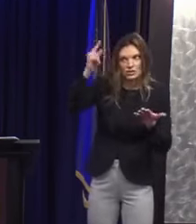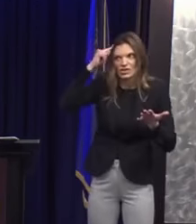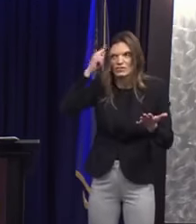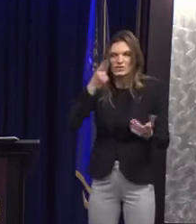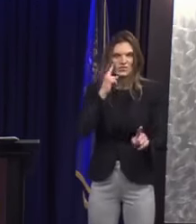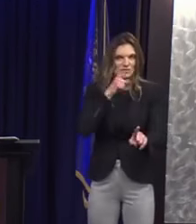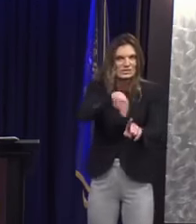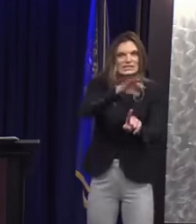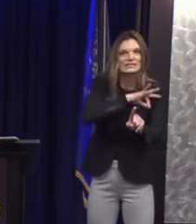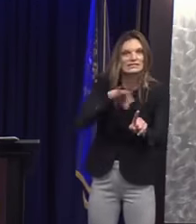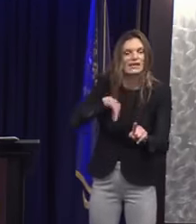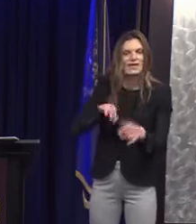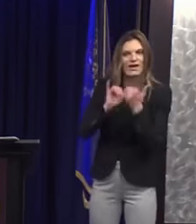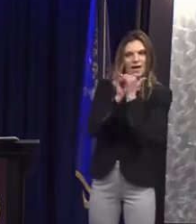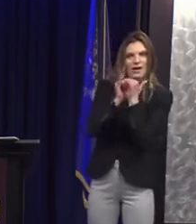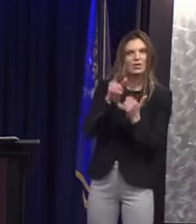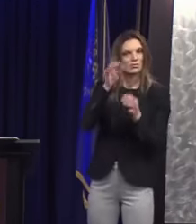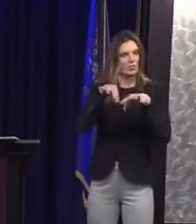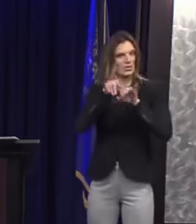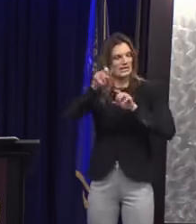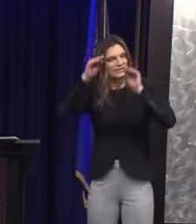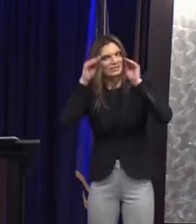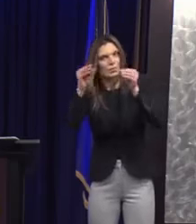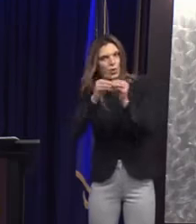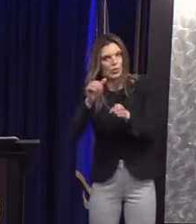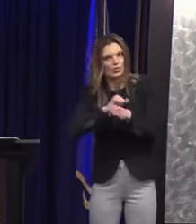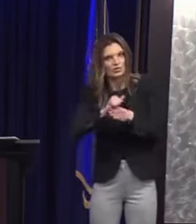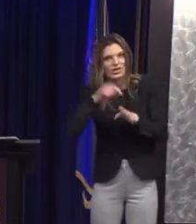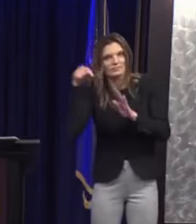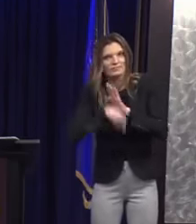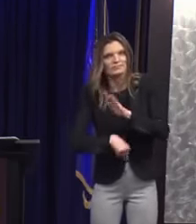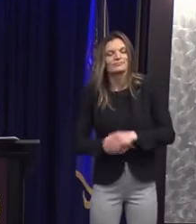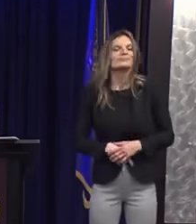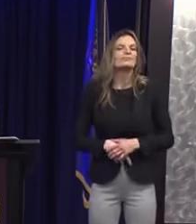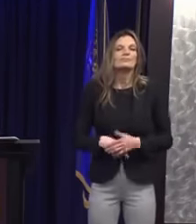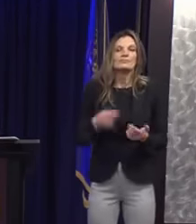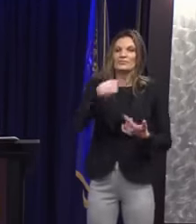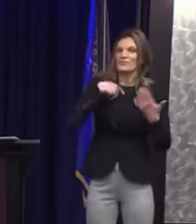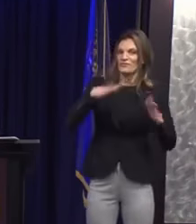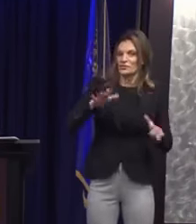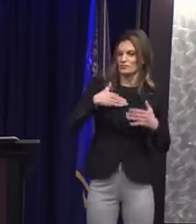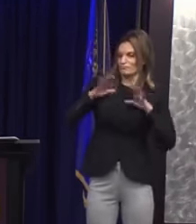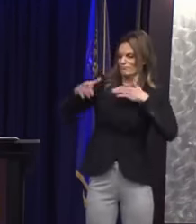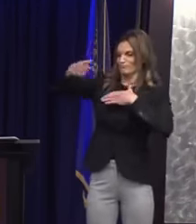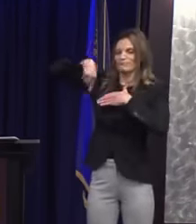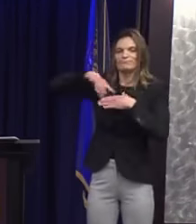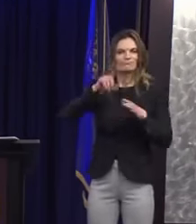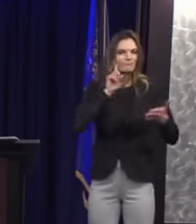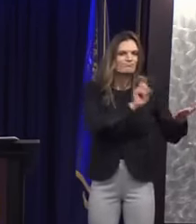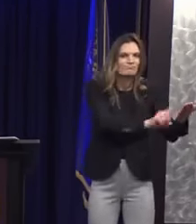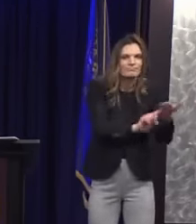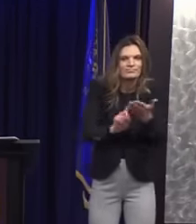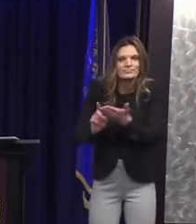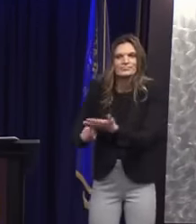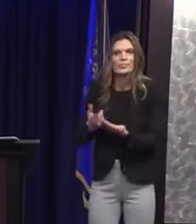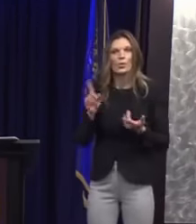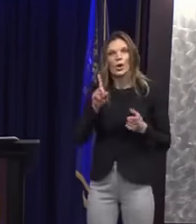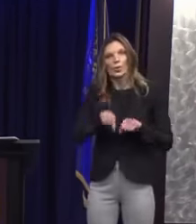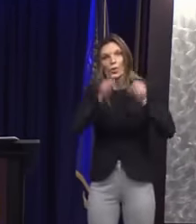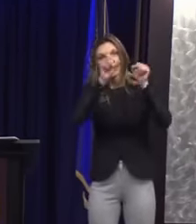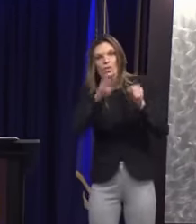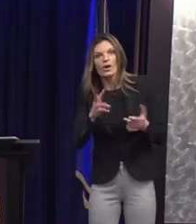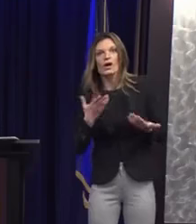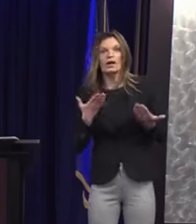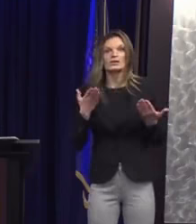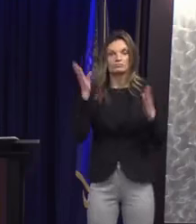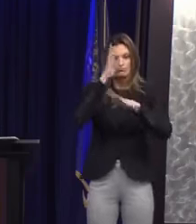staff. The facts and evidence in this case simply did not substantiate criminal activity, and therefore we